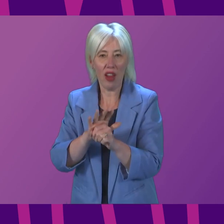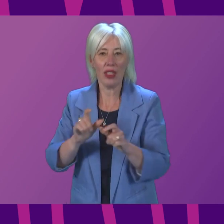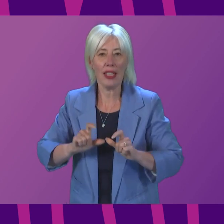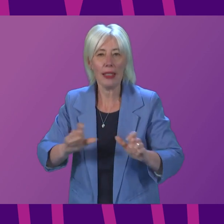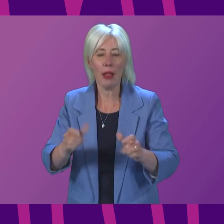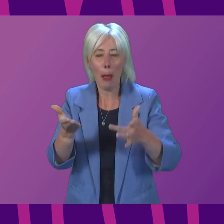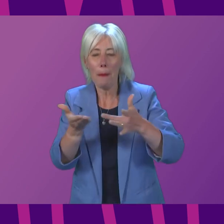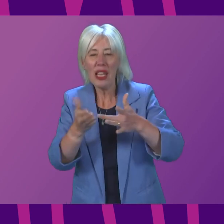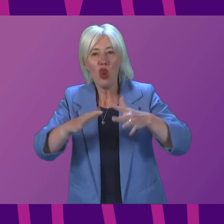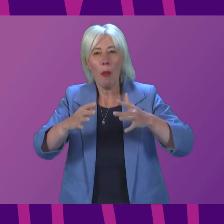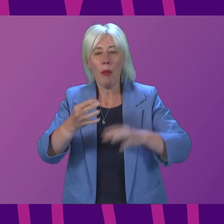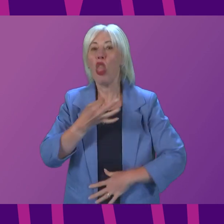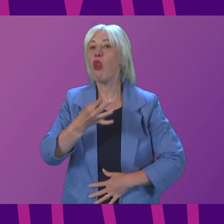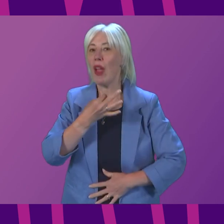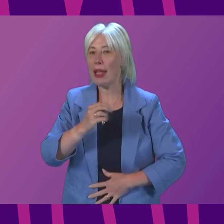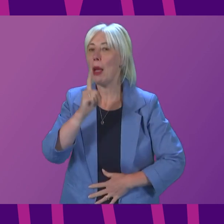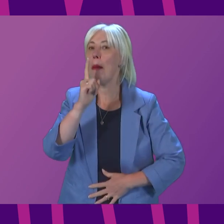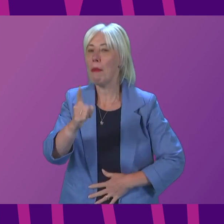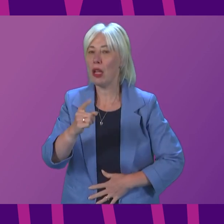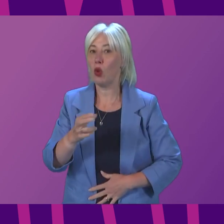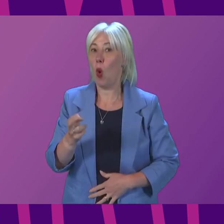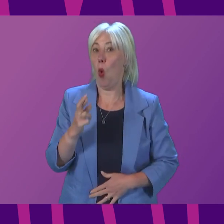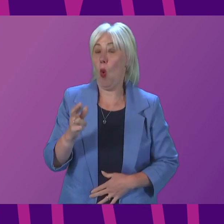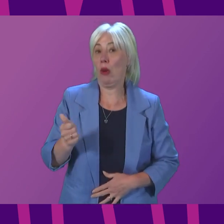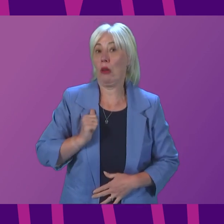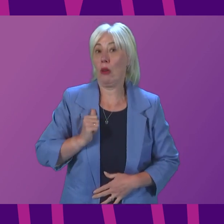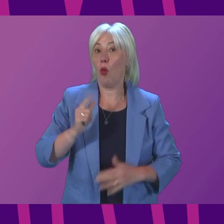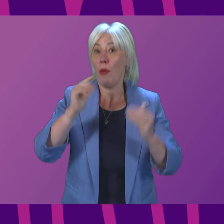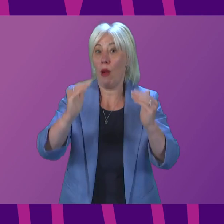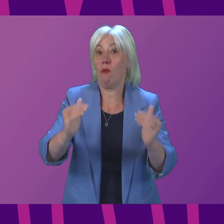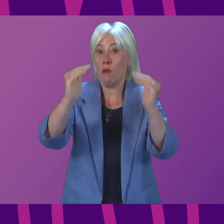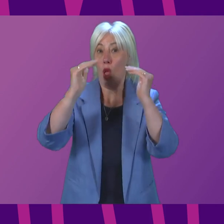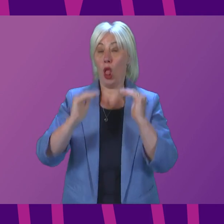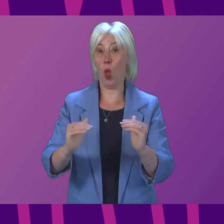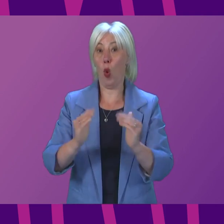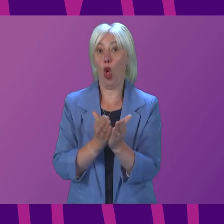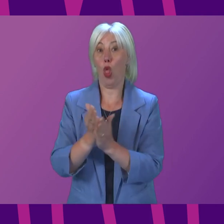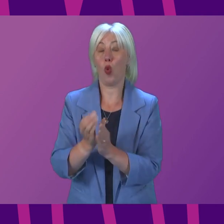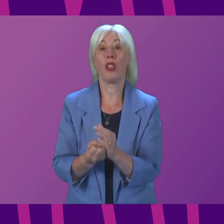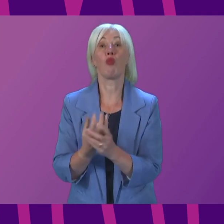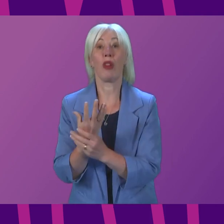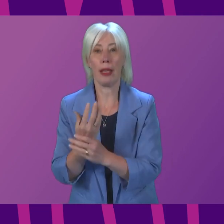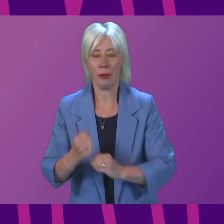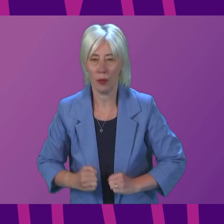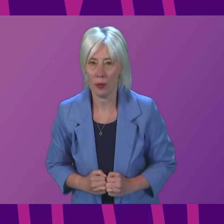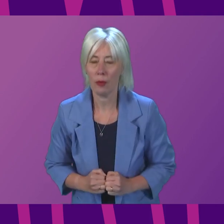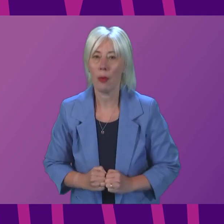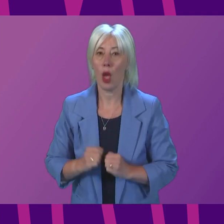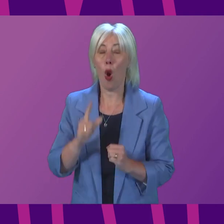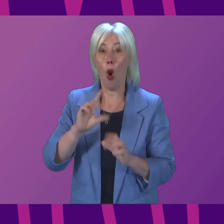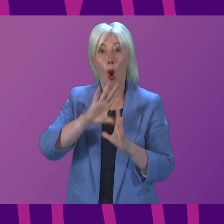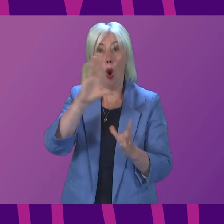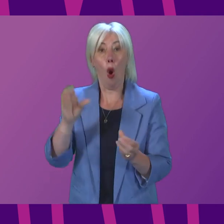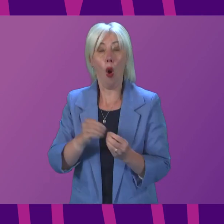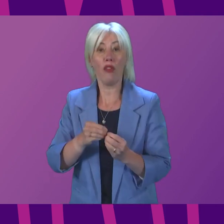a medium threat. However, we remain optimistic that it will move from medium to low over spring. As a result, we consider that the overall